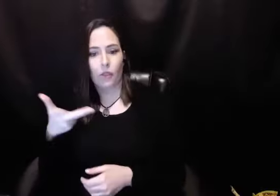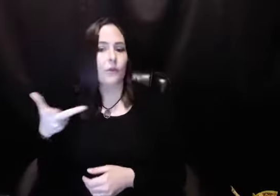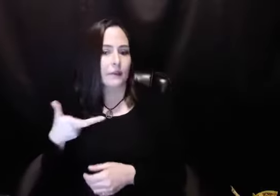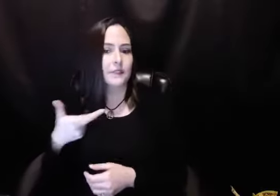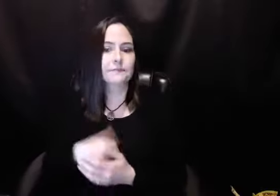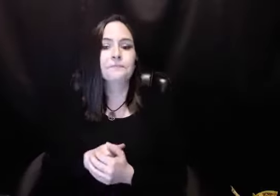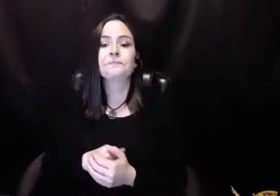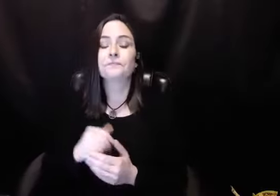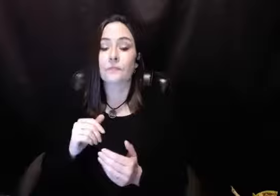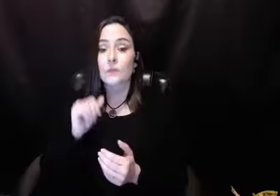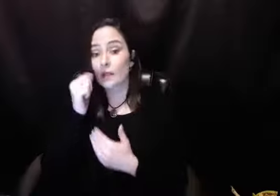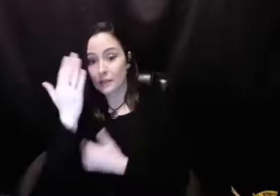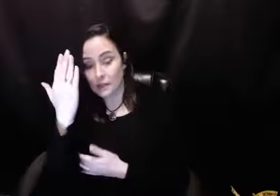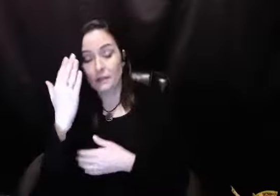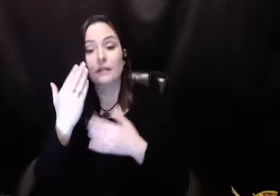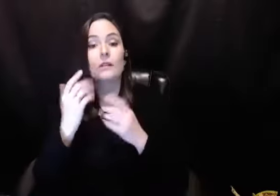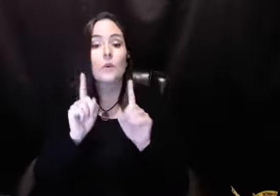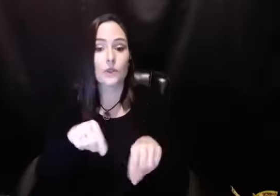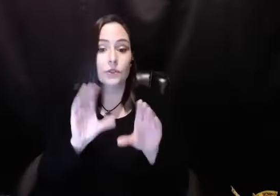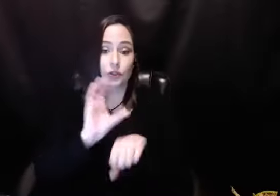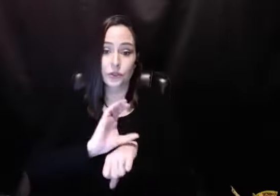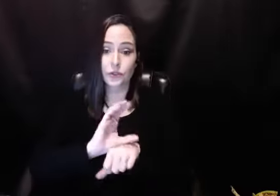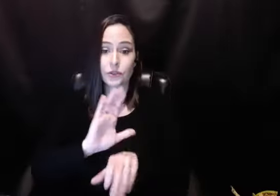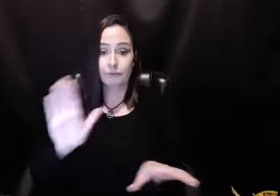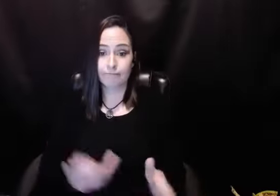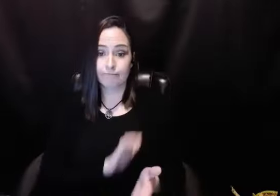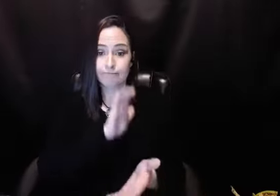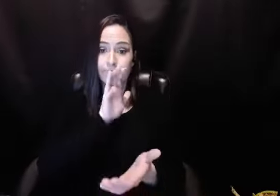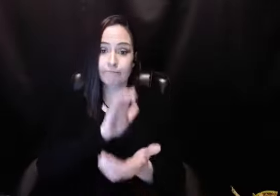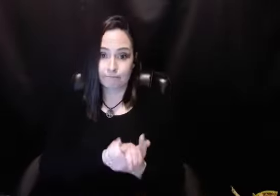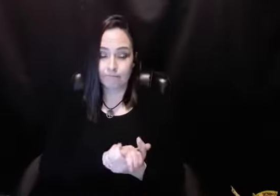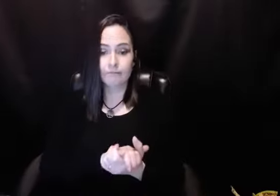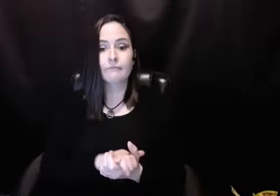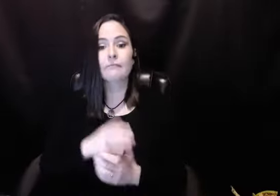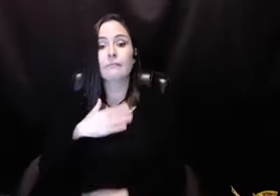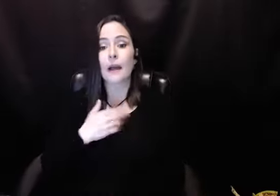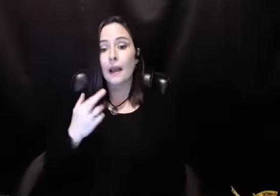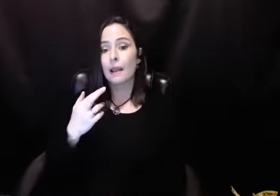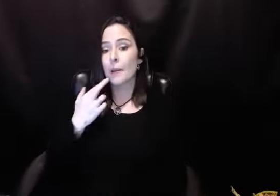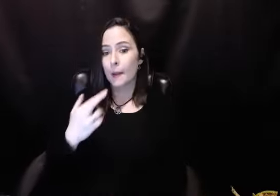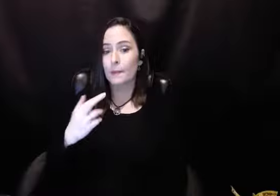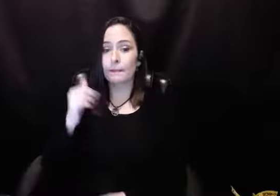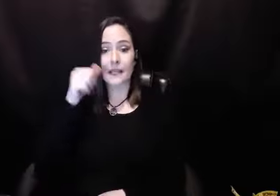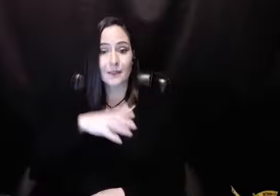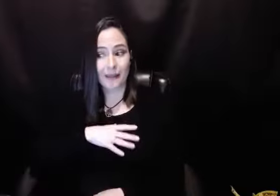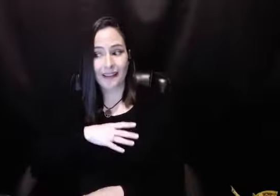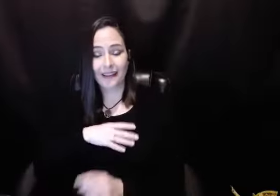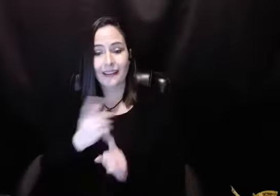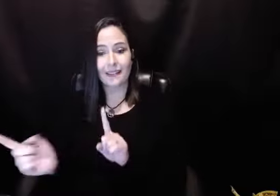was, it was in the house here with me and her, Mary Pearl, JD and me. And so the next day, the day we're going off to the church to get married, my best man